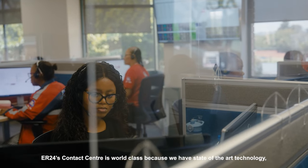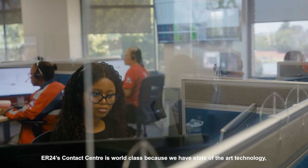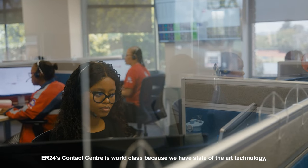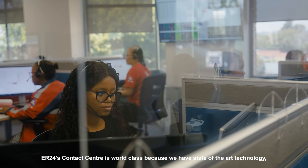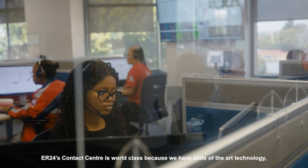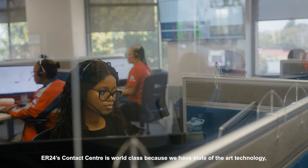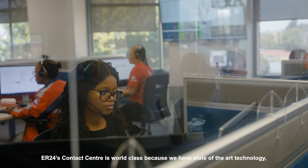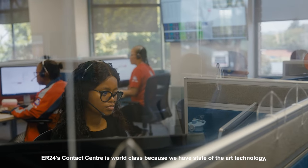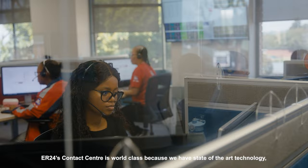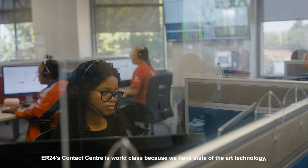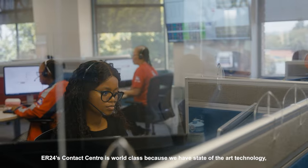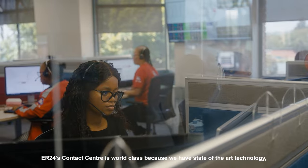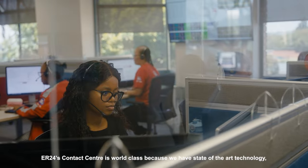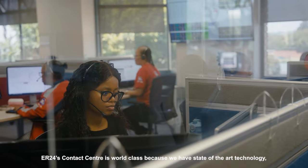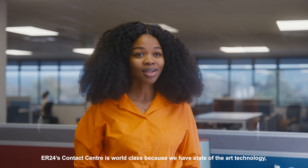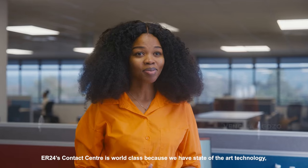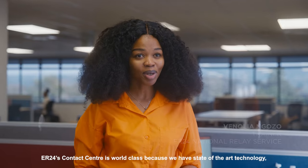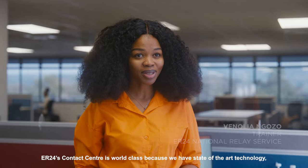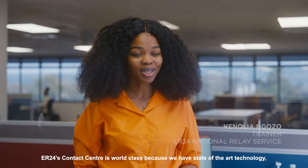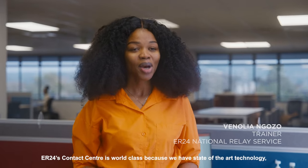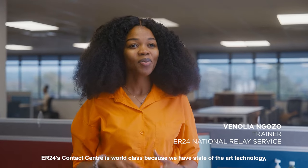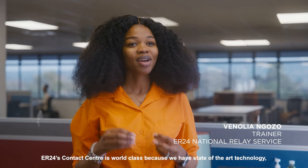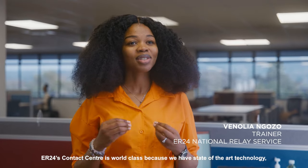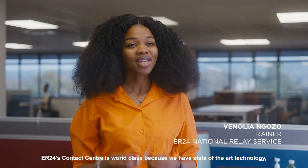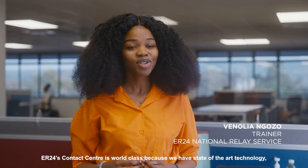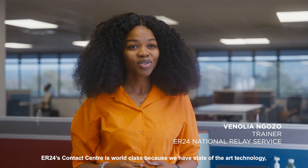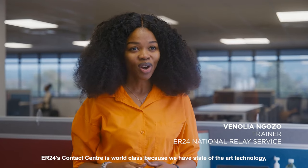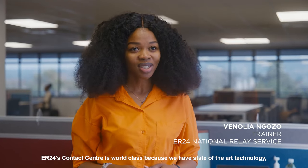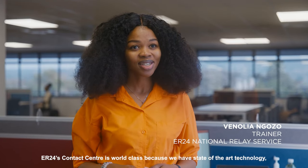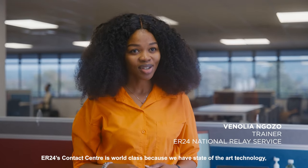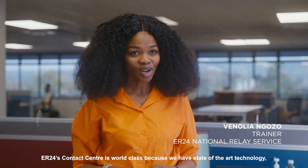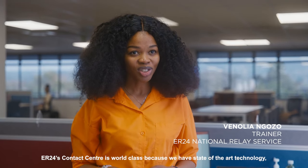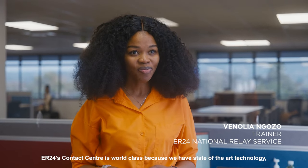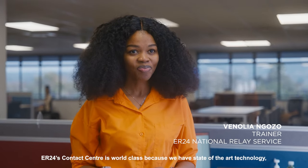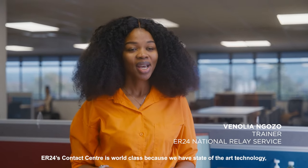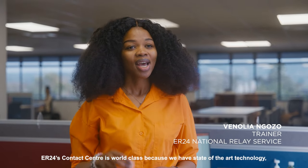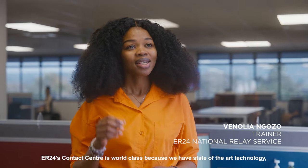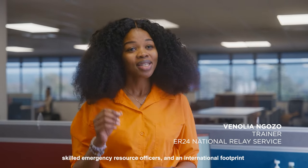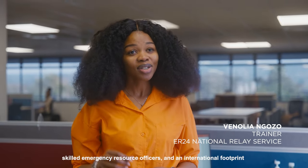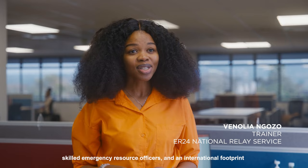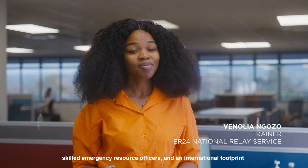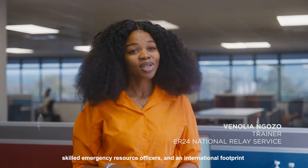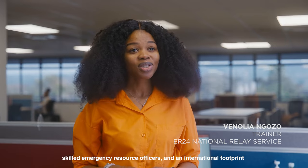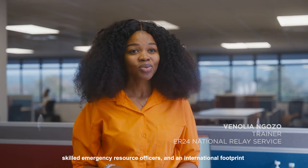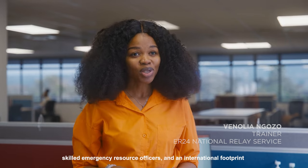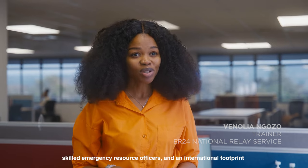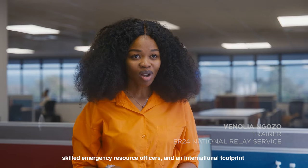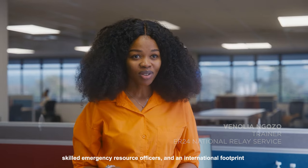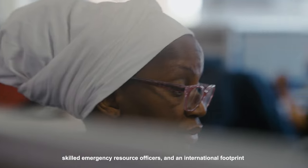ER24's contact centre is world-class because we have state-of-the-art technology, skilled emergency resource officers